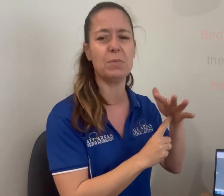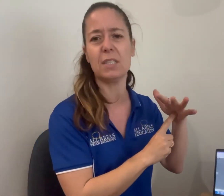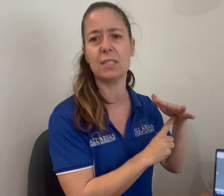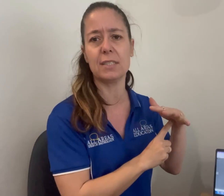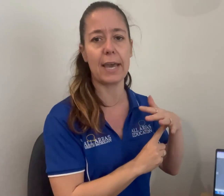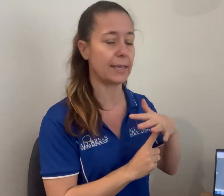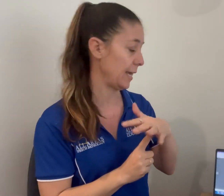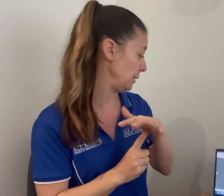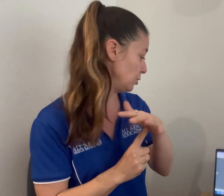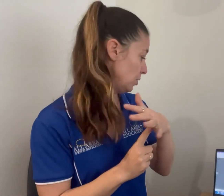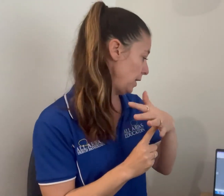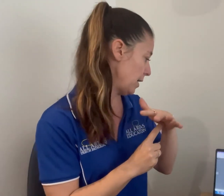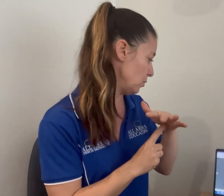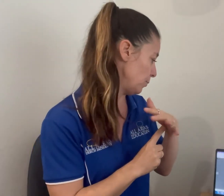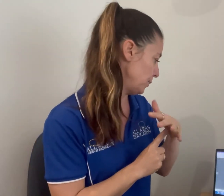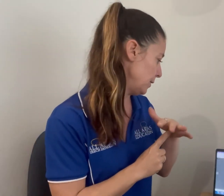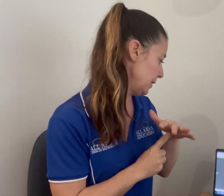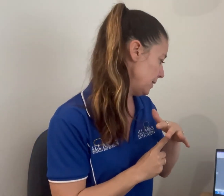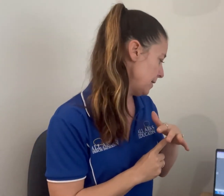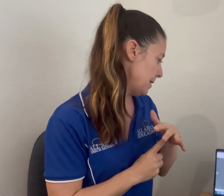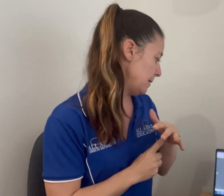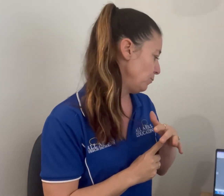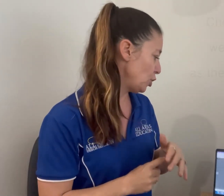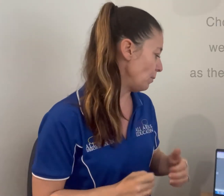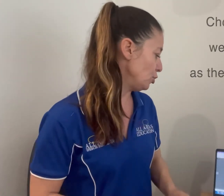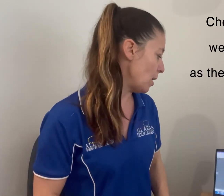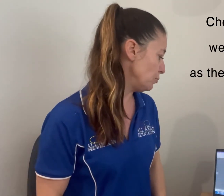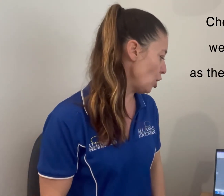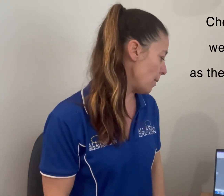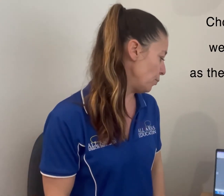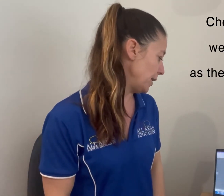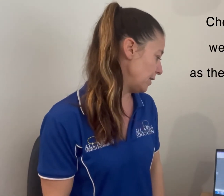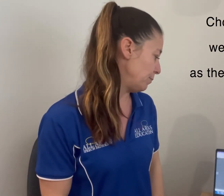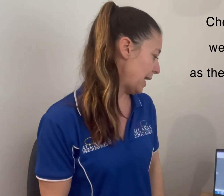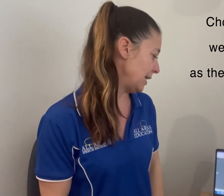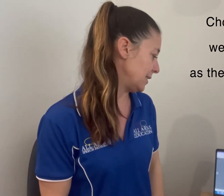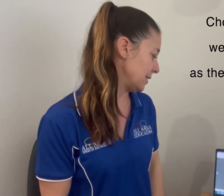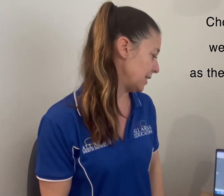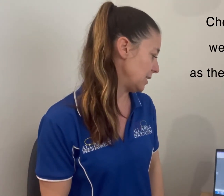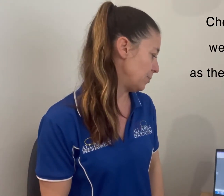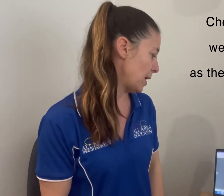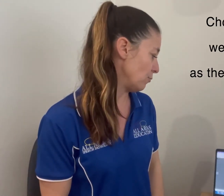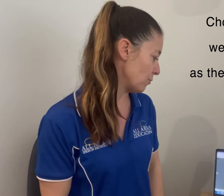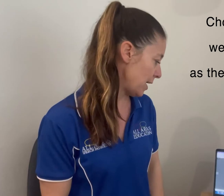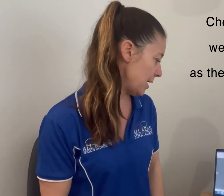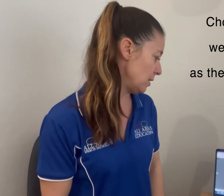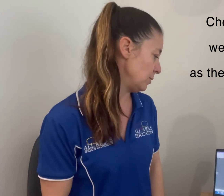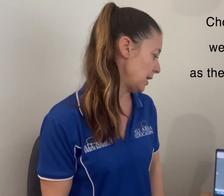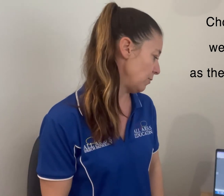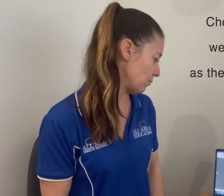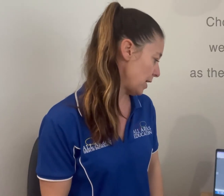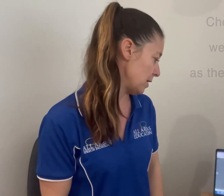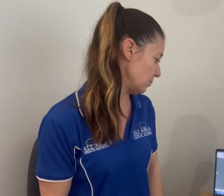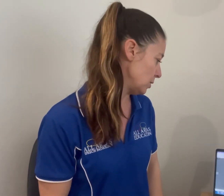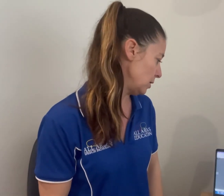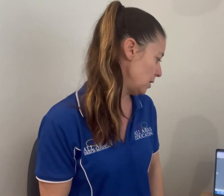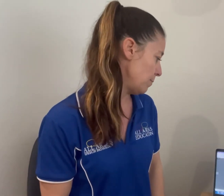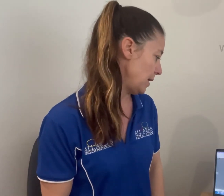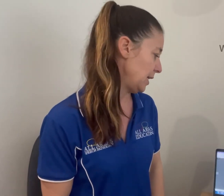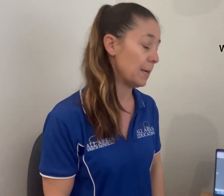that came to help. Chop, chop, chop, chop, went the blades as they spun round and round, making a